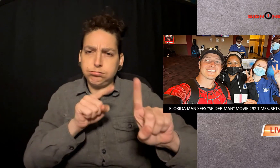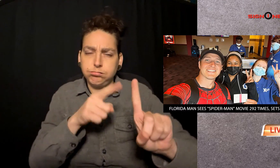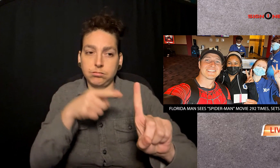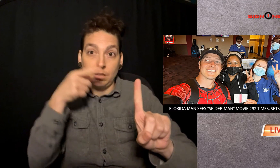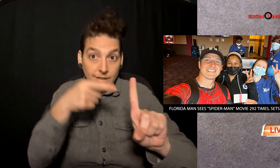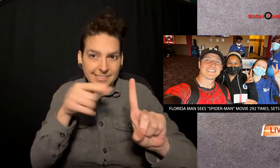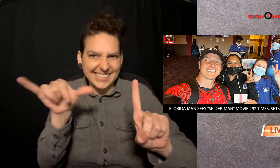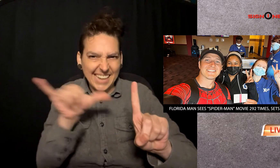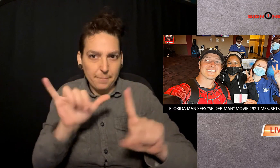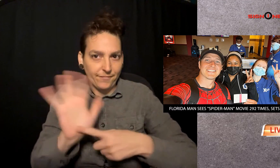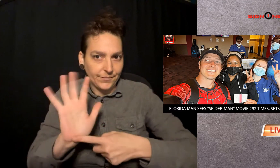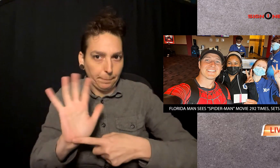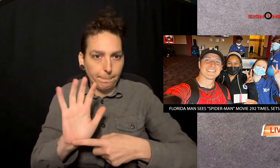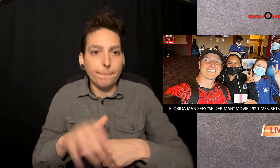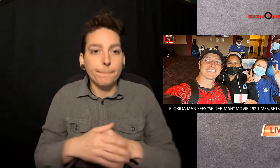attended of the same film.